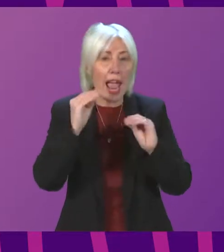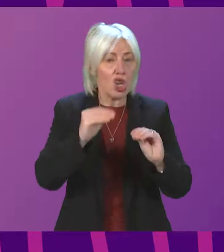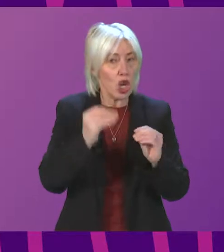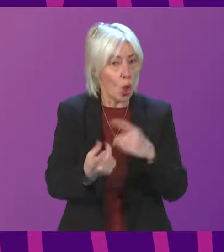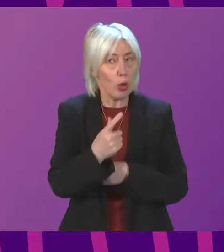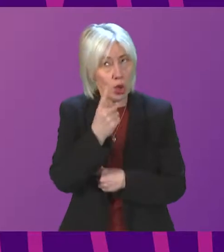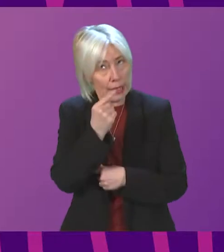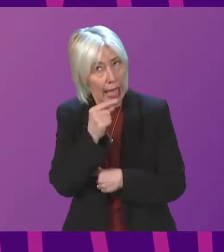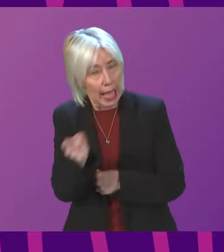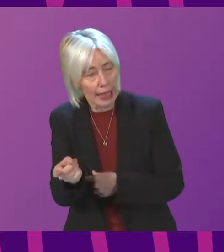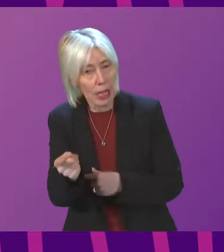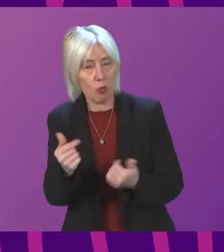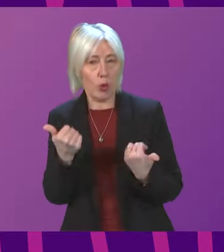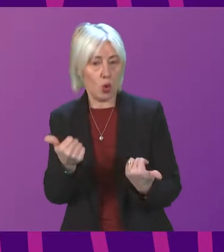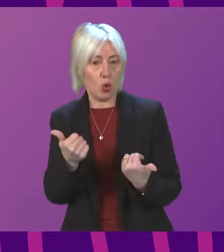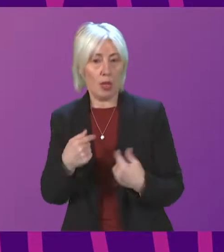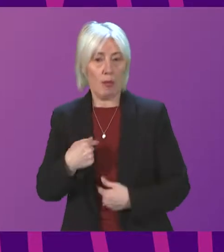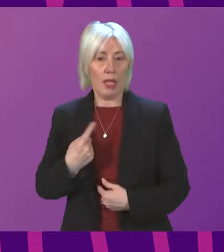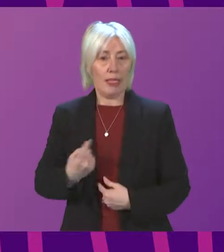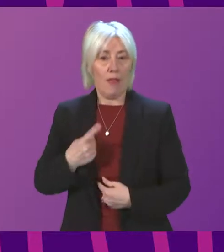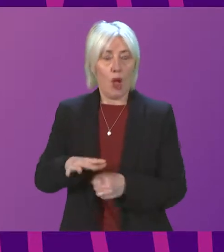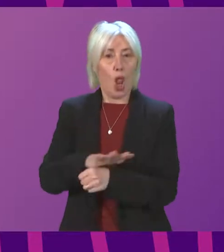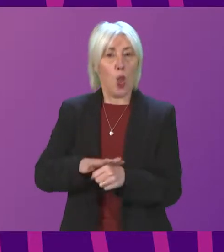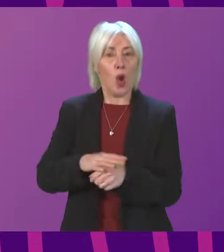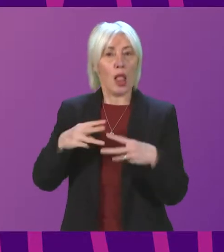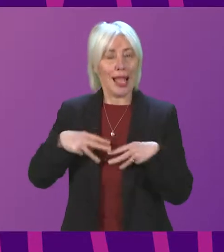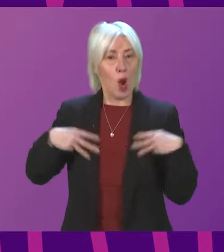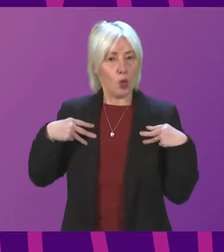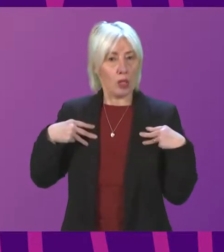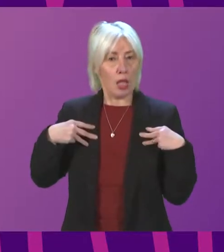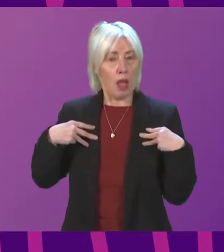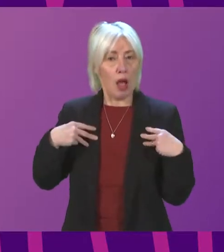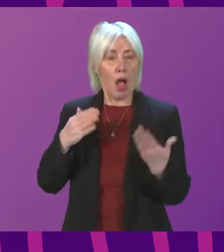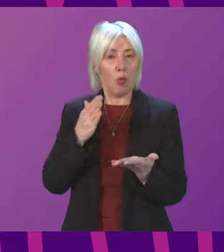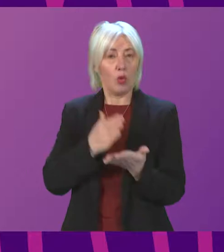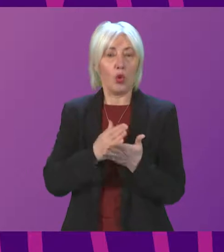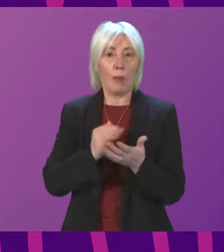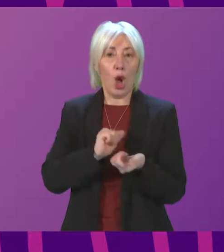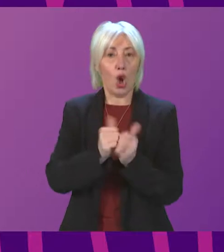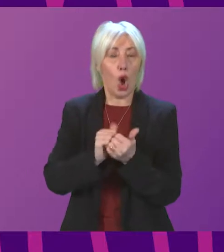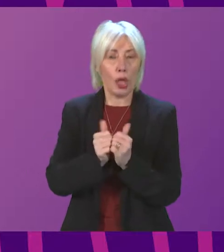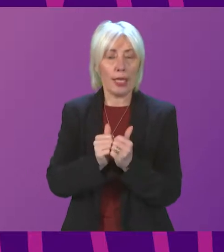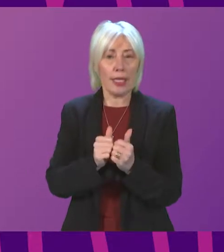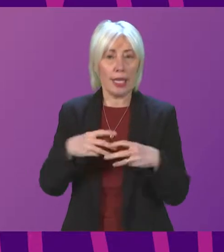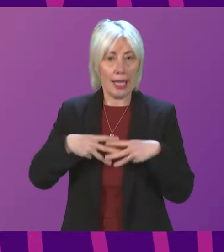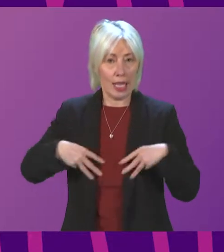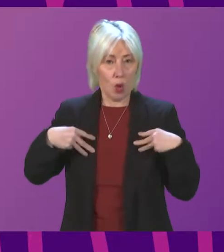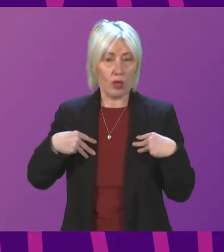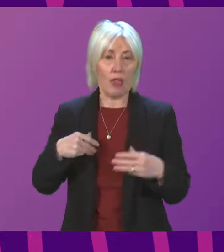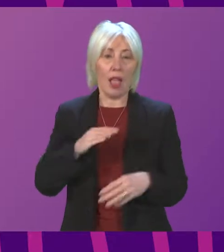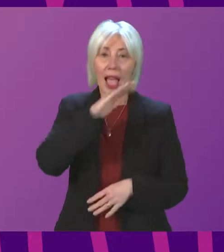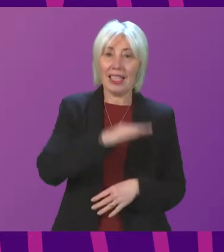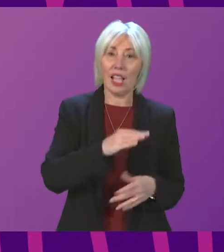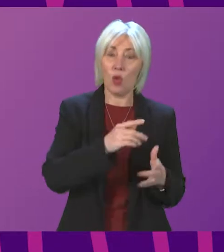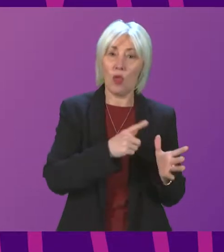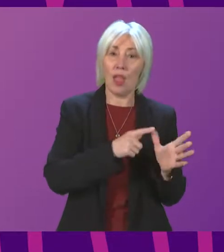be aware, until very recently, I was a local councillor. I'm sure my former colleagues in the SNP councillors in South Asia are working